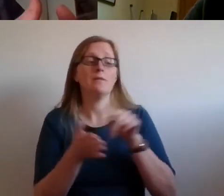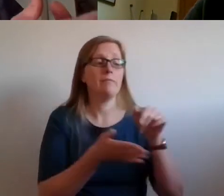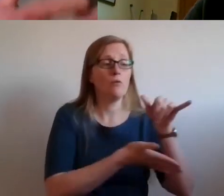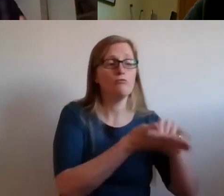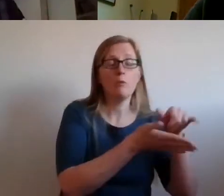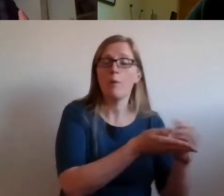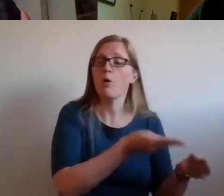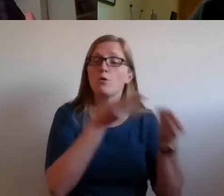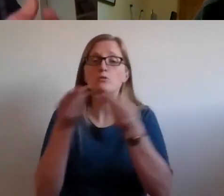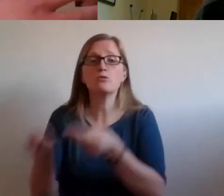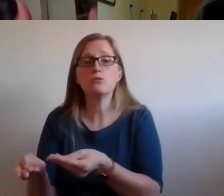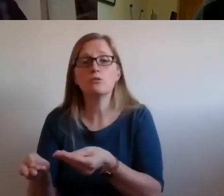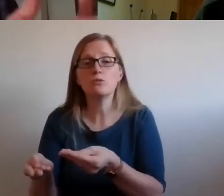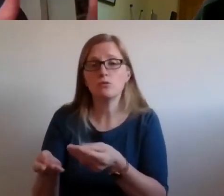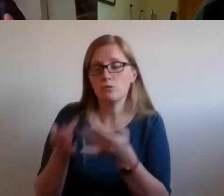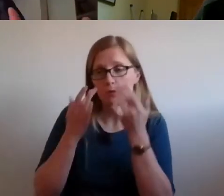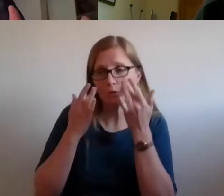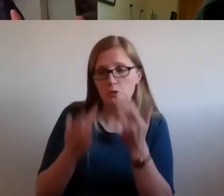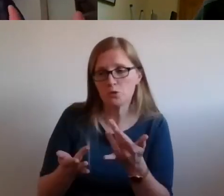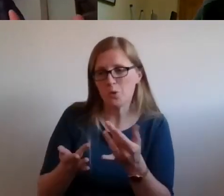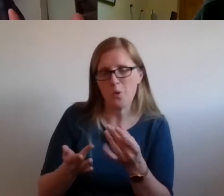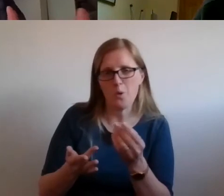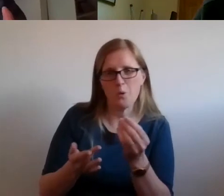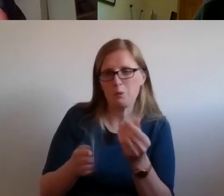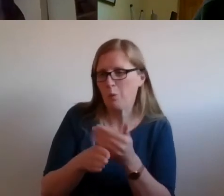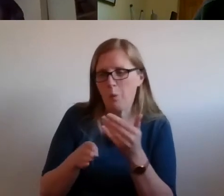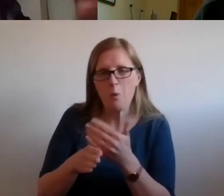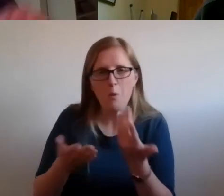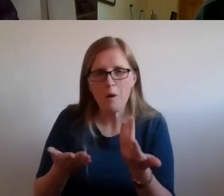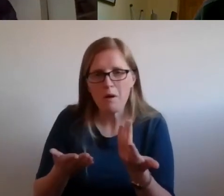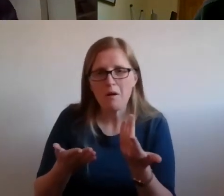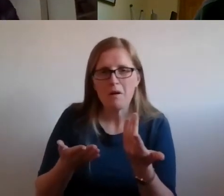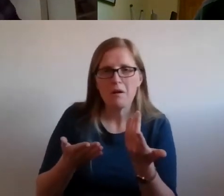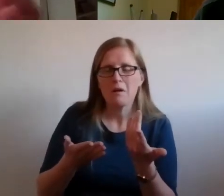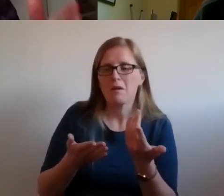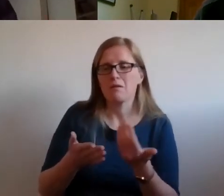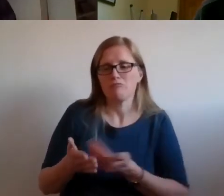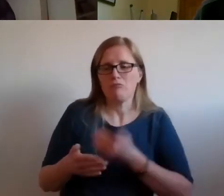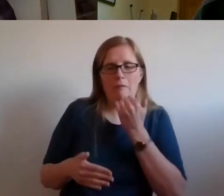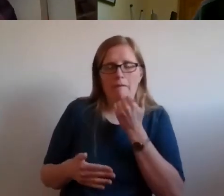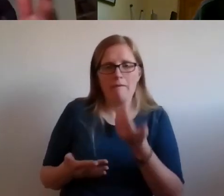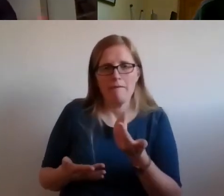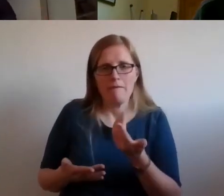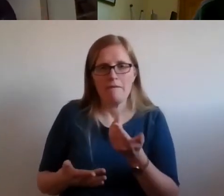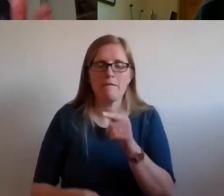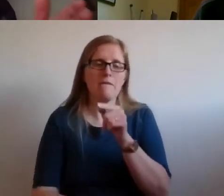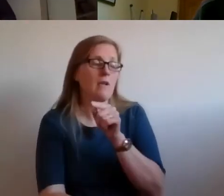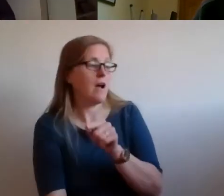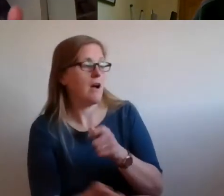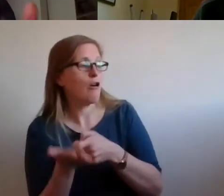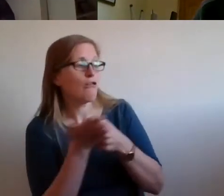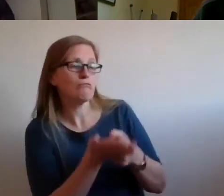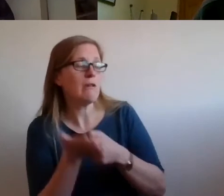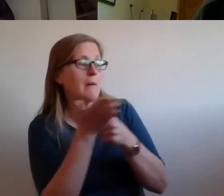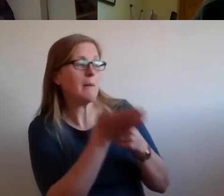the shortcomings, the lack of effective implementation of this right. And that treaty body can then provide recommendations,